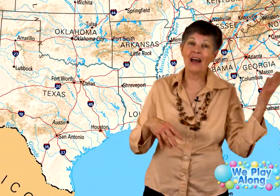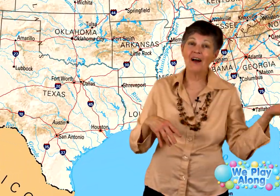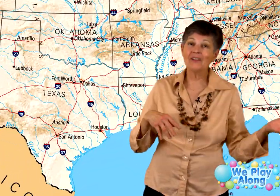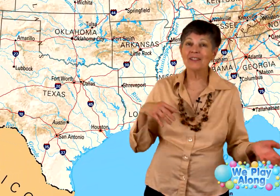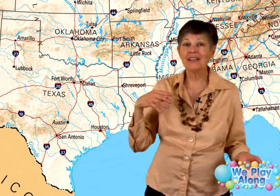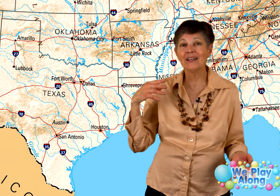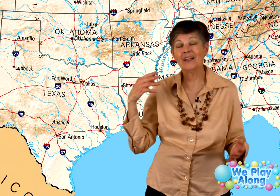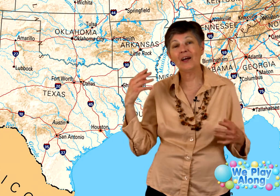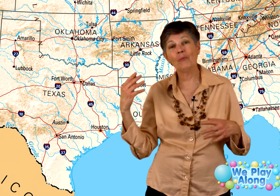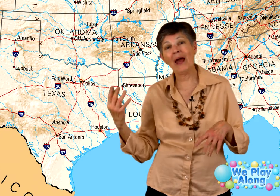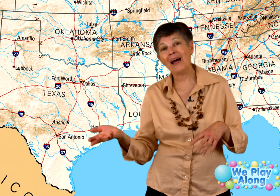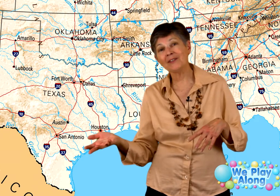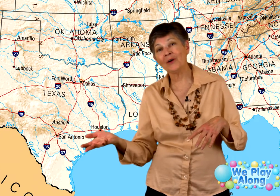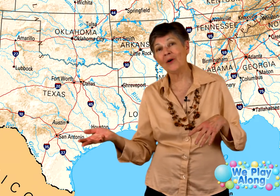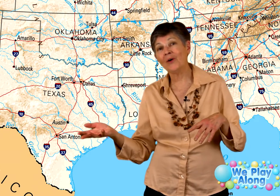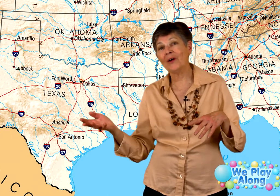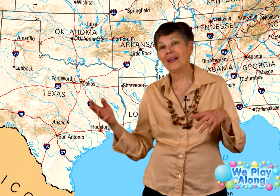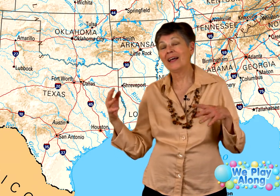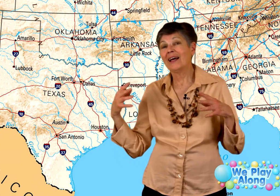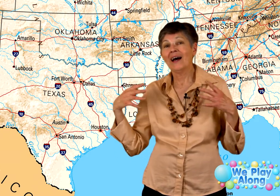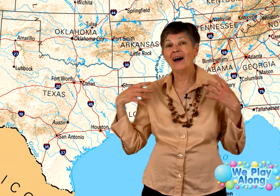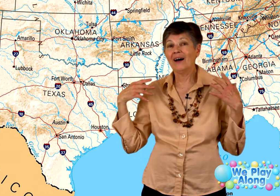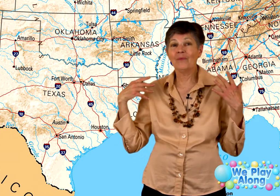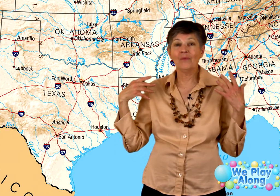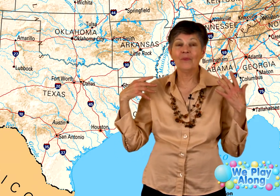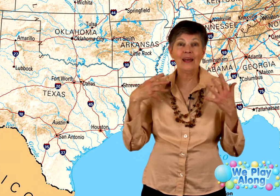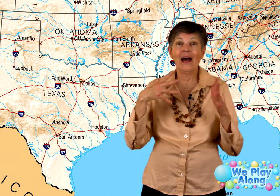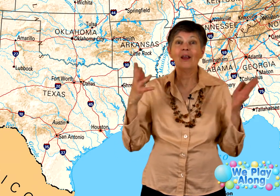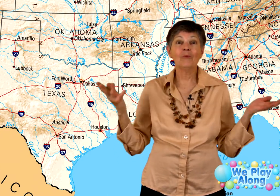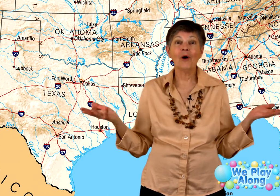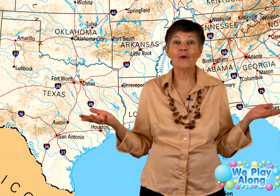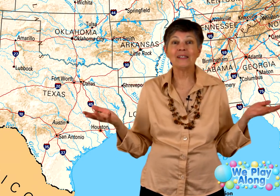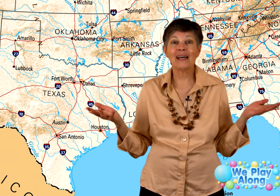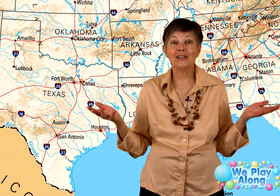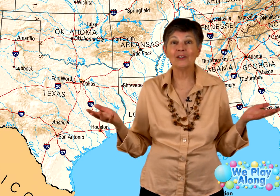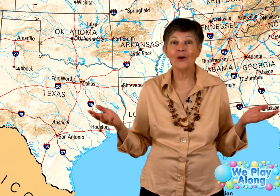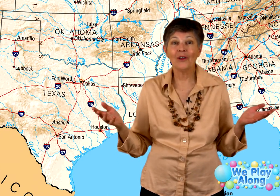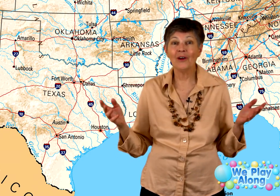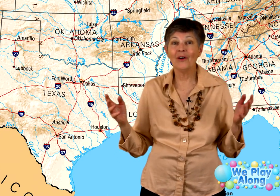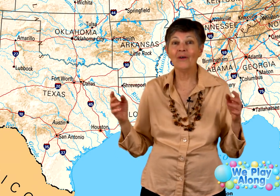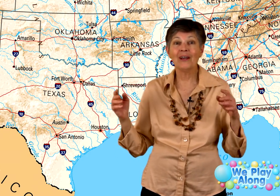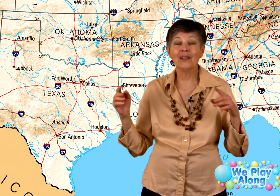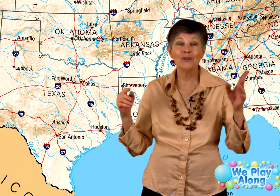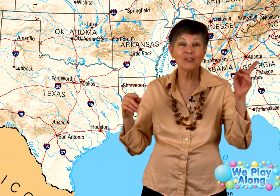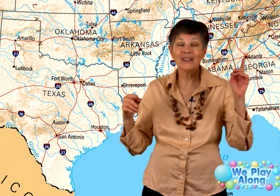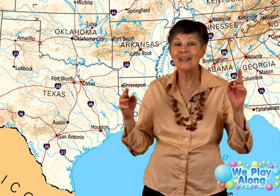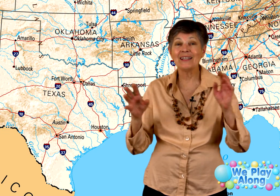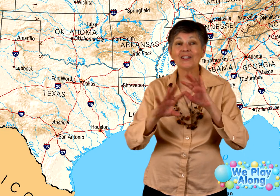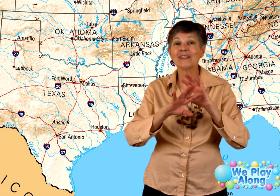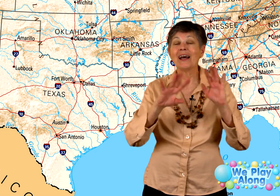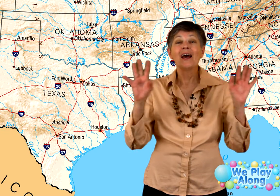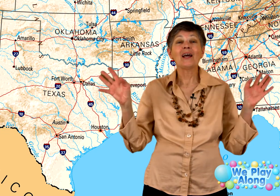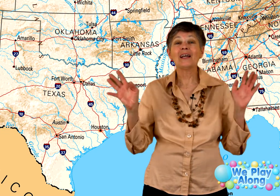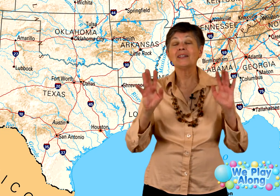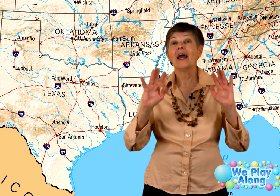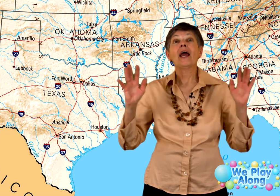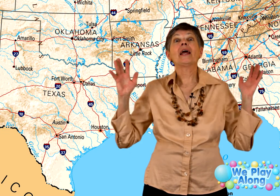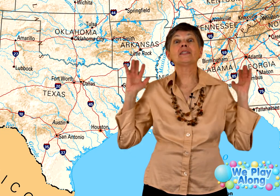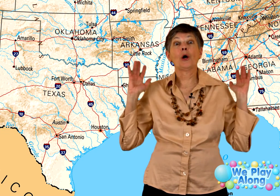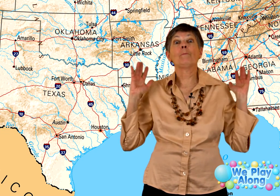Galveston and El Paso and the Alamo and San Antonio and Houston. It's just, it's a